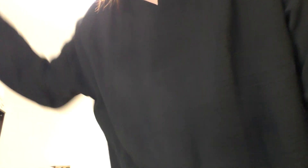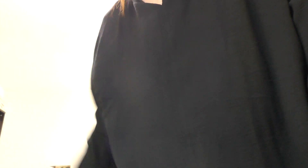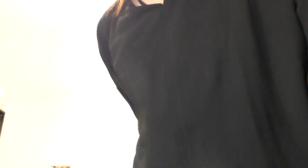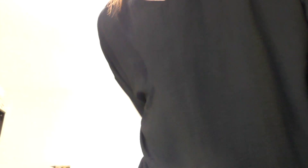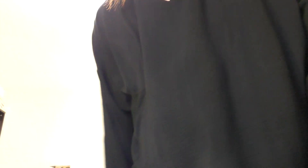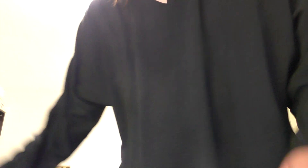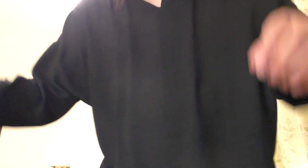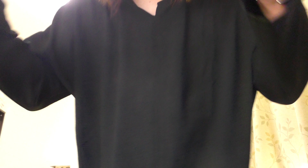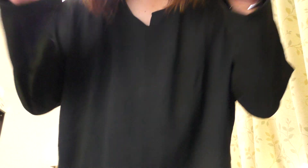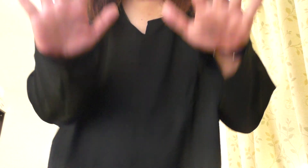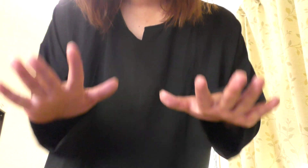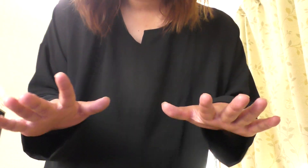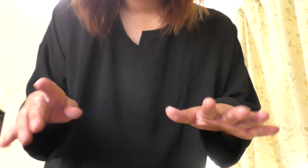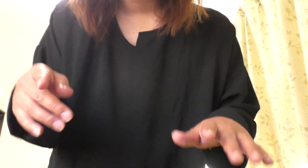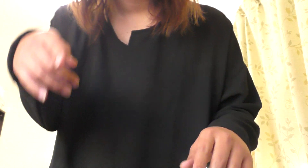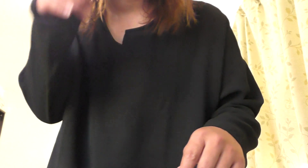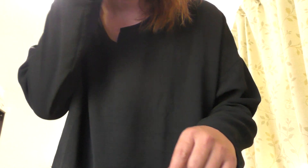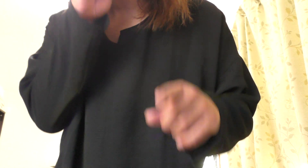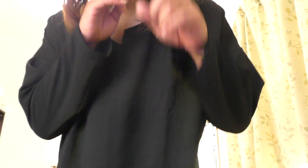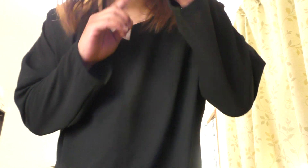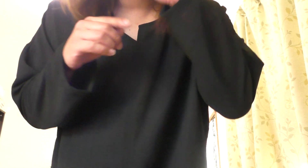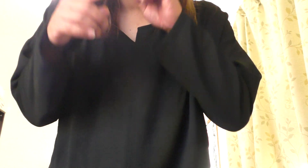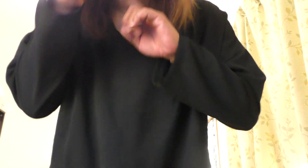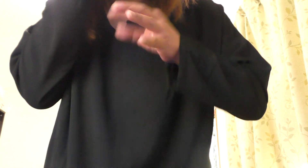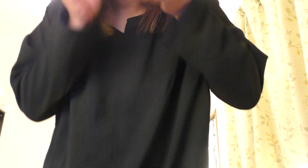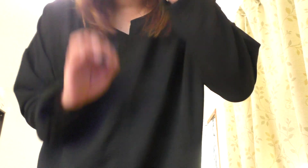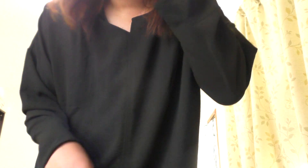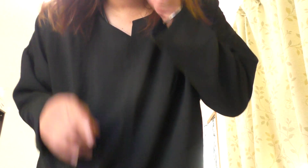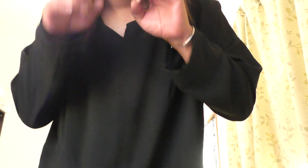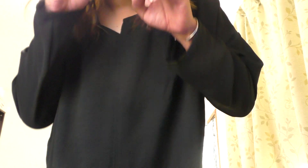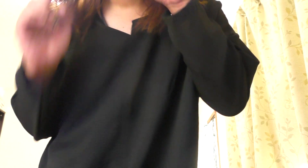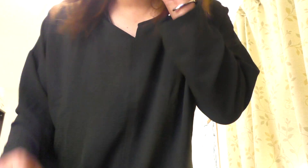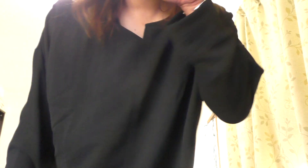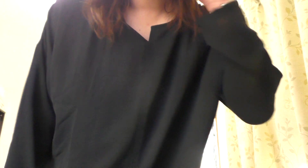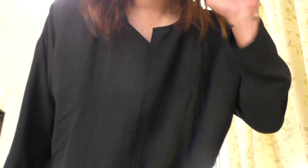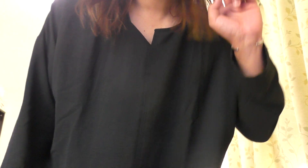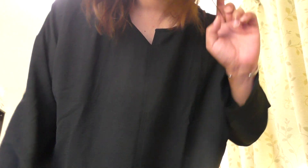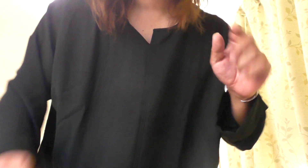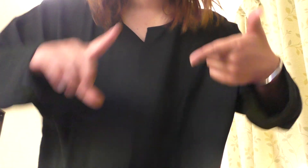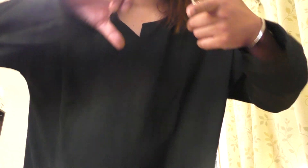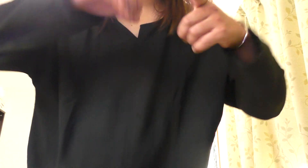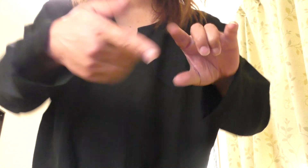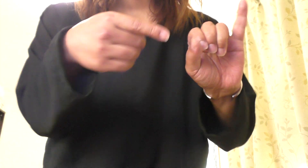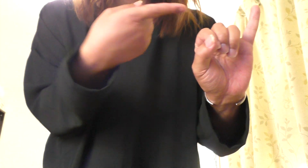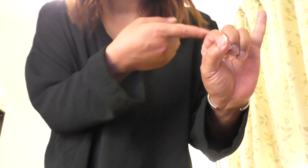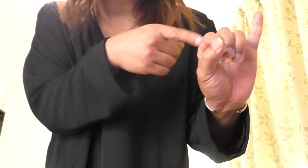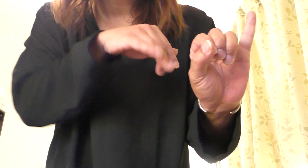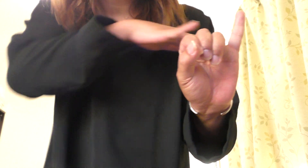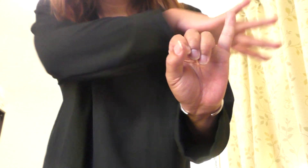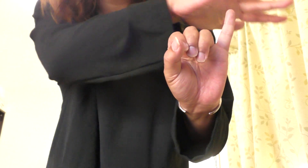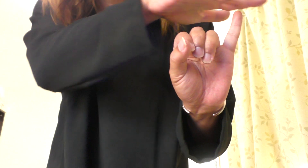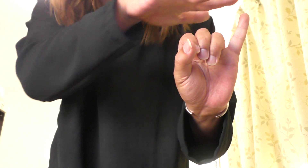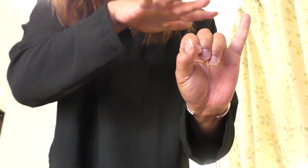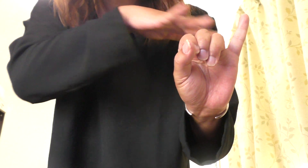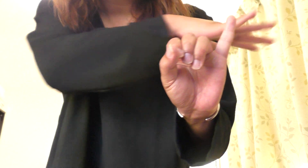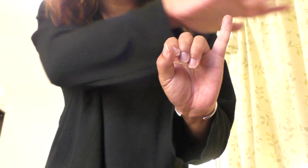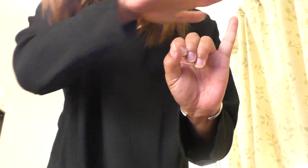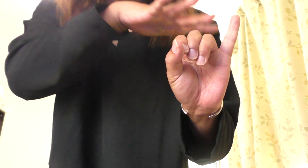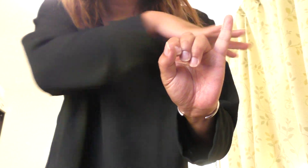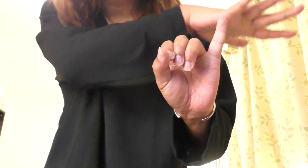away This year, deceiving from tears I'll give it to someone special